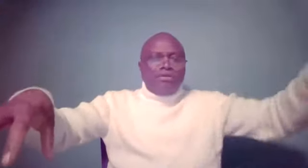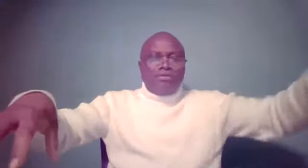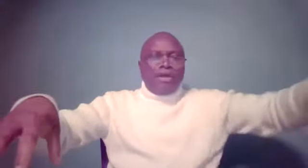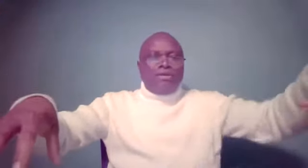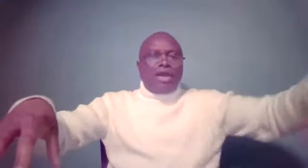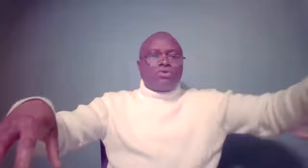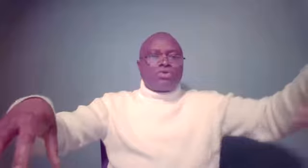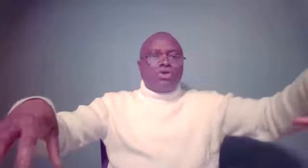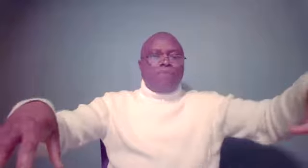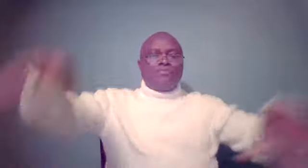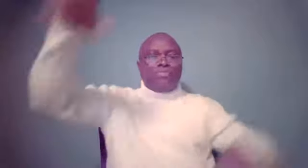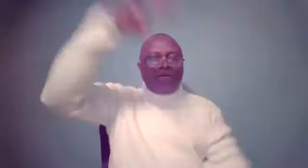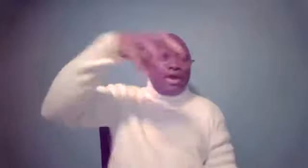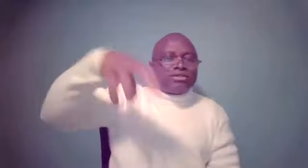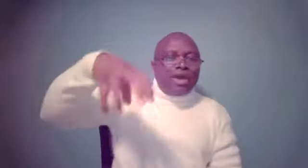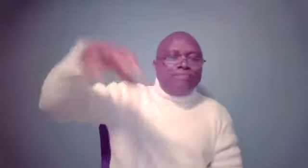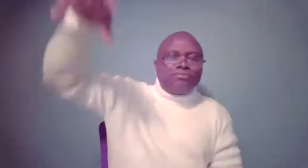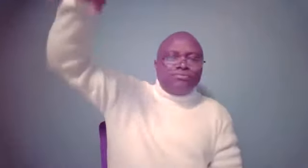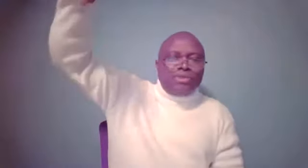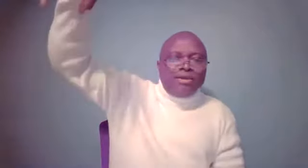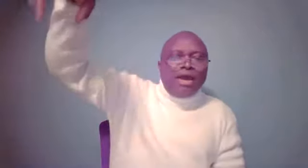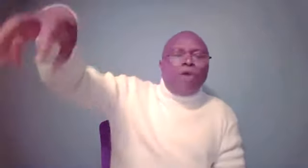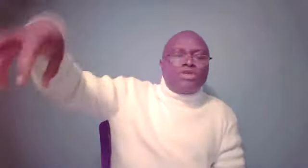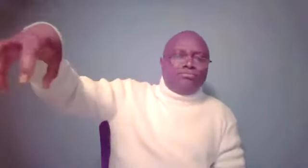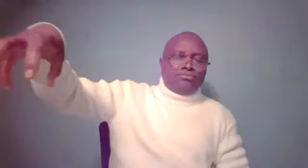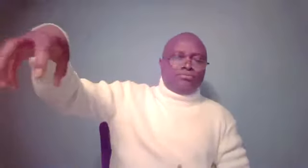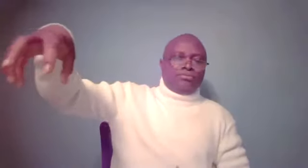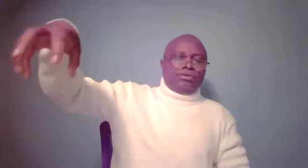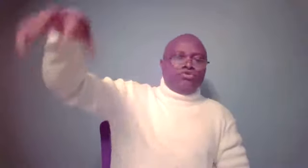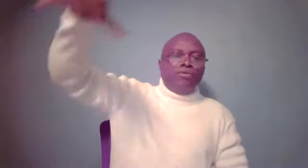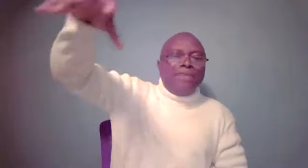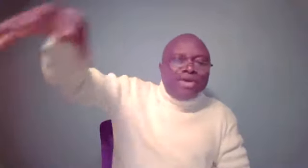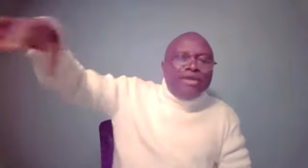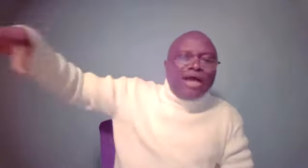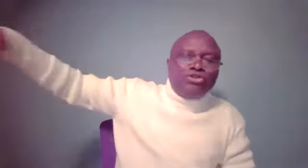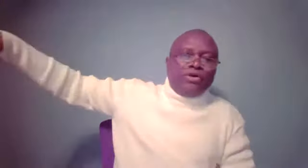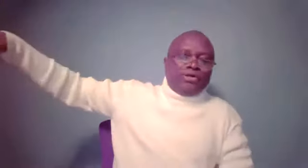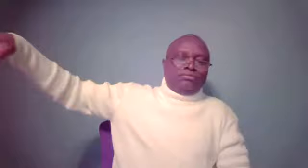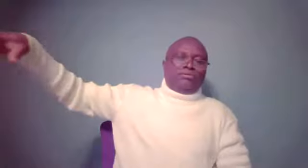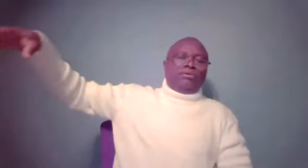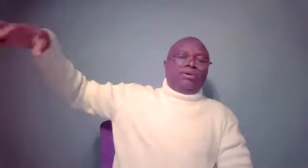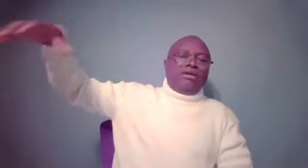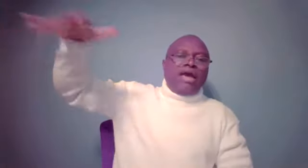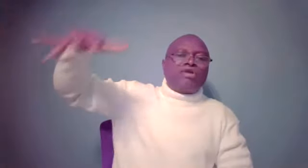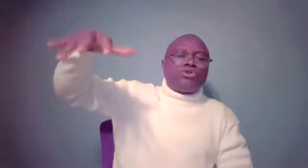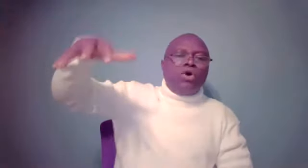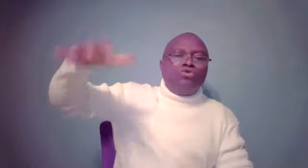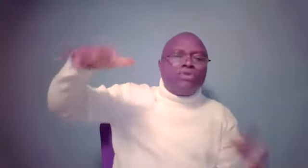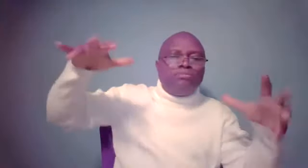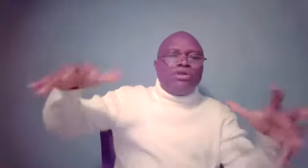Ananias was going to come. Ananias came and helped him to begin that journey. Ananias was the one who really put